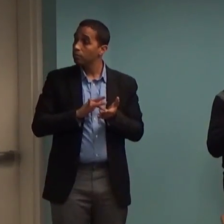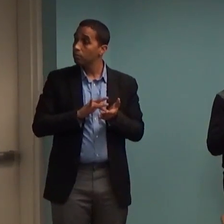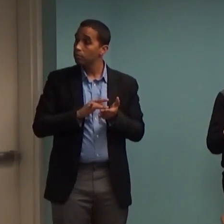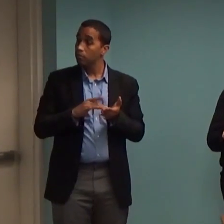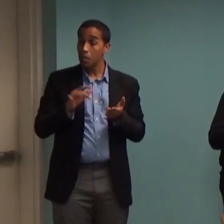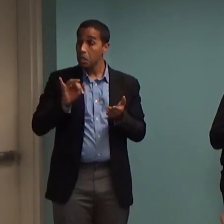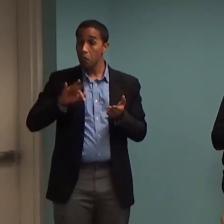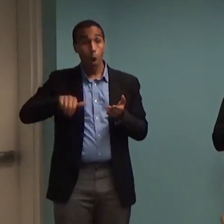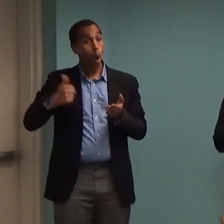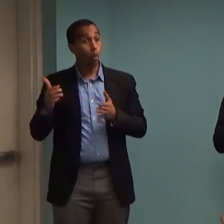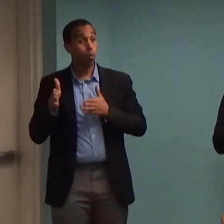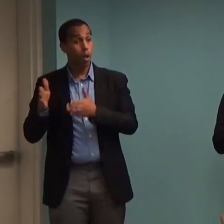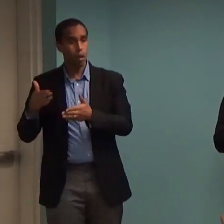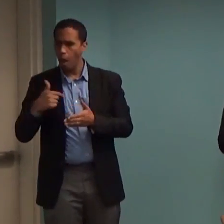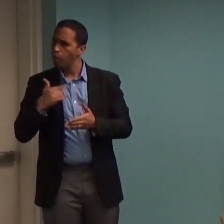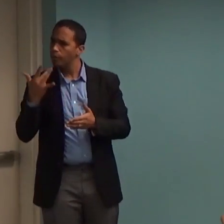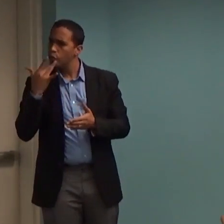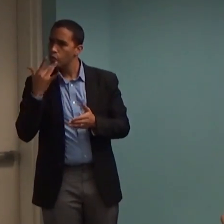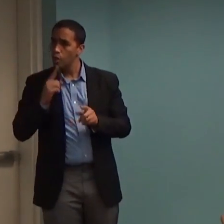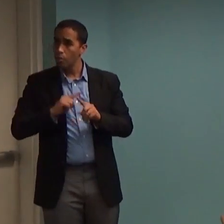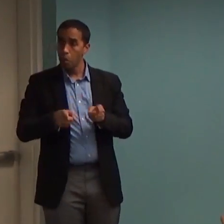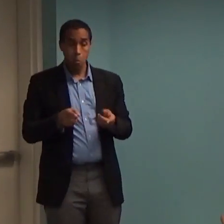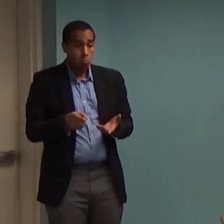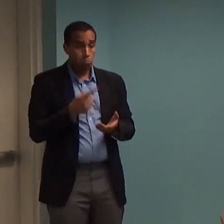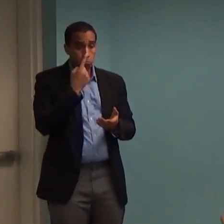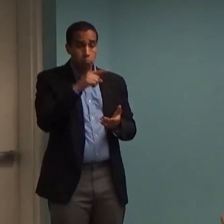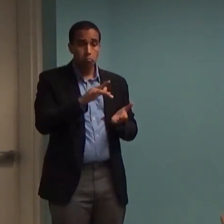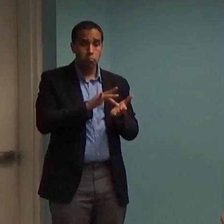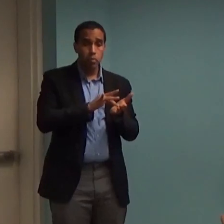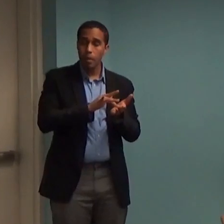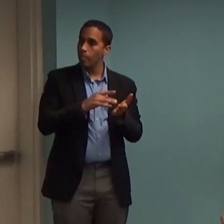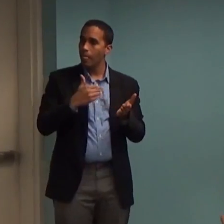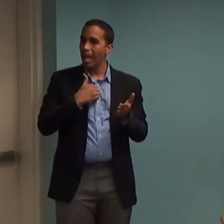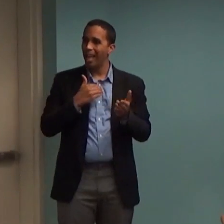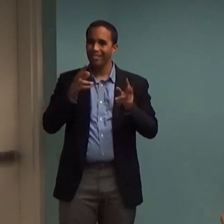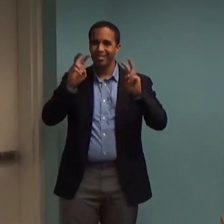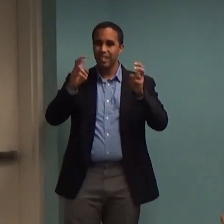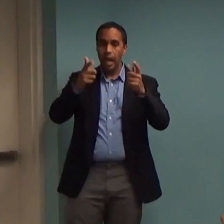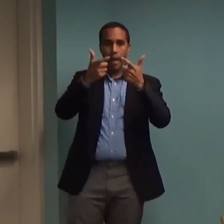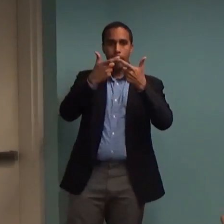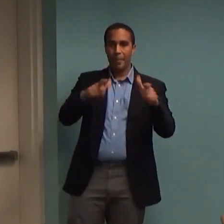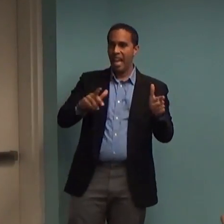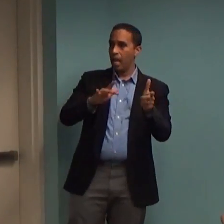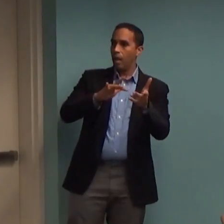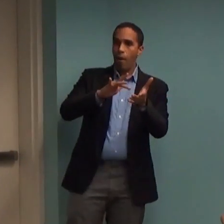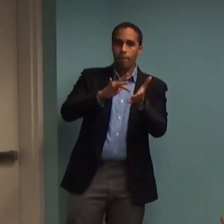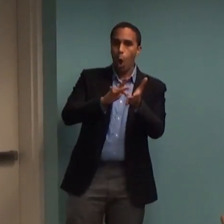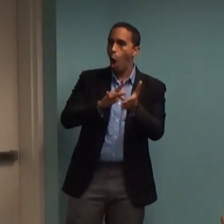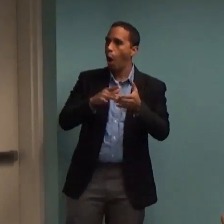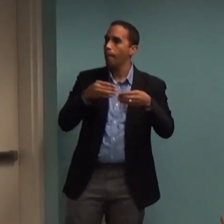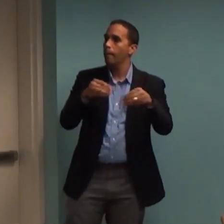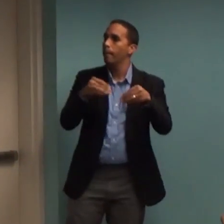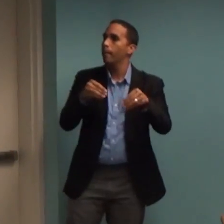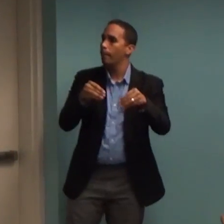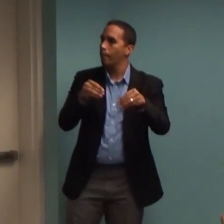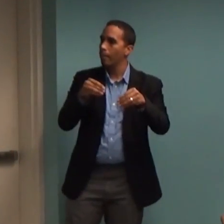psychologists, because there is the so-called big pharma, so since the advent of the FDA ruling and all the